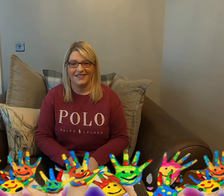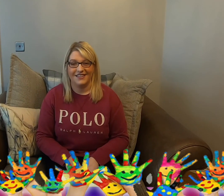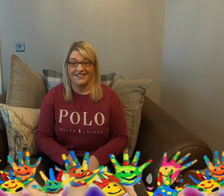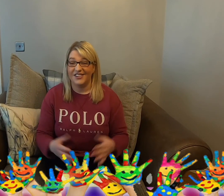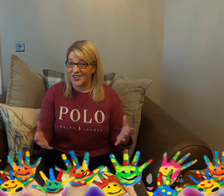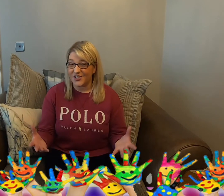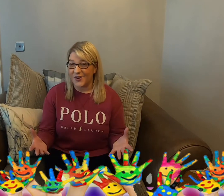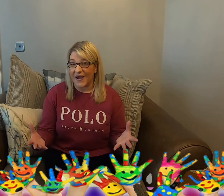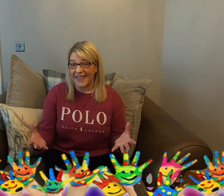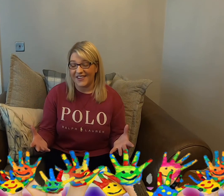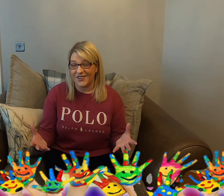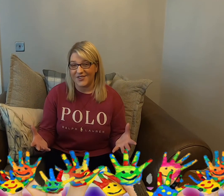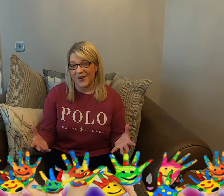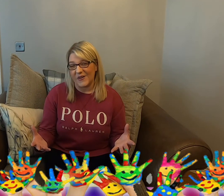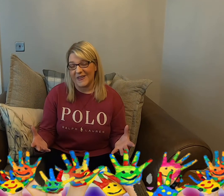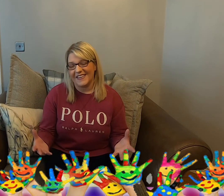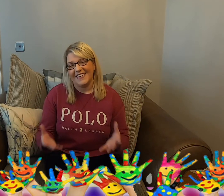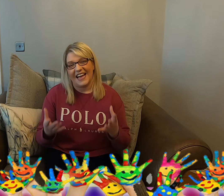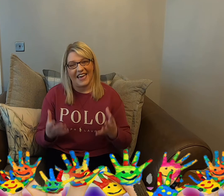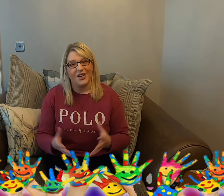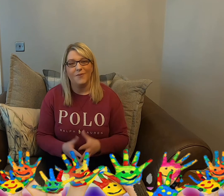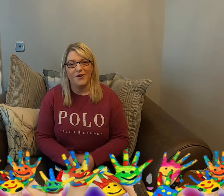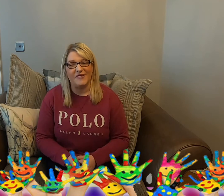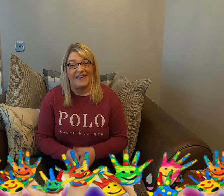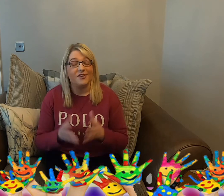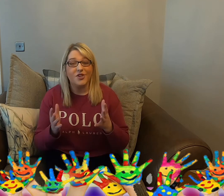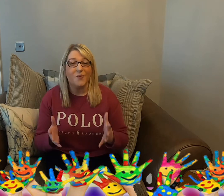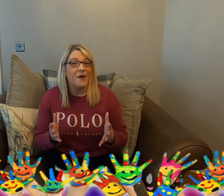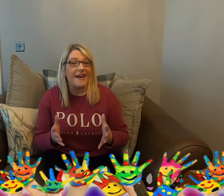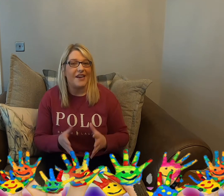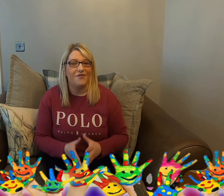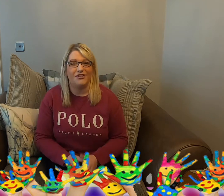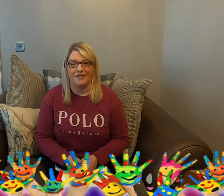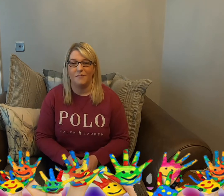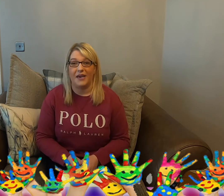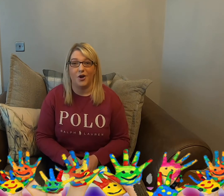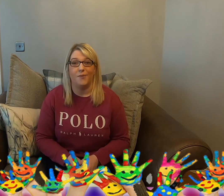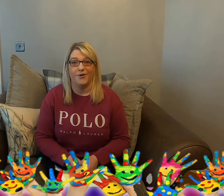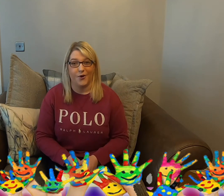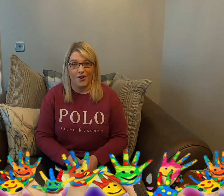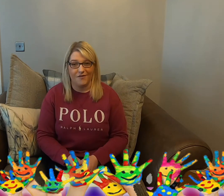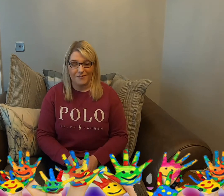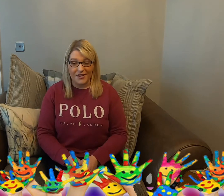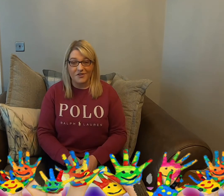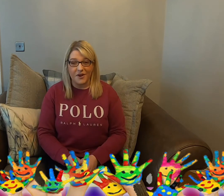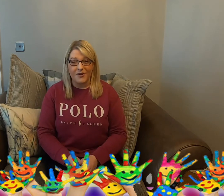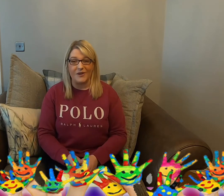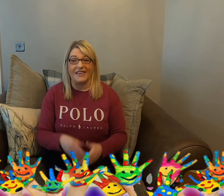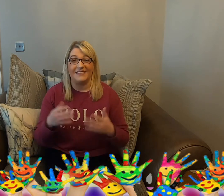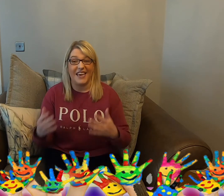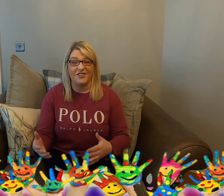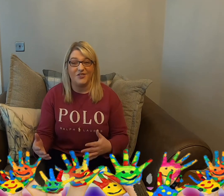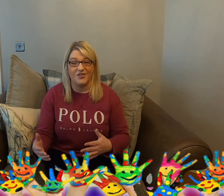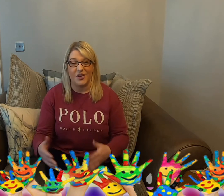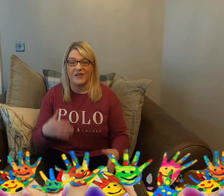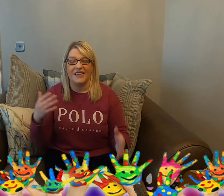Did you enjoy that new song? I hope you did. And don't worry if you didn't pick up on all of it because we're going to continue to do it